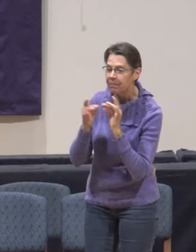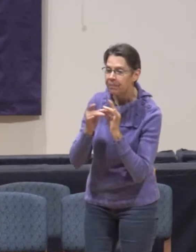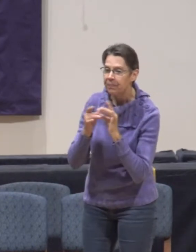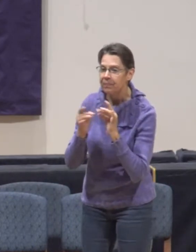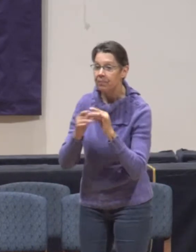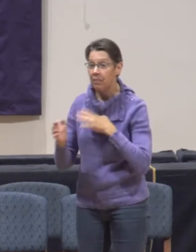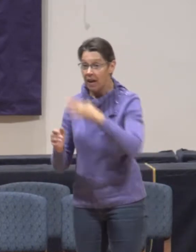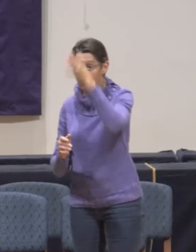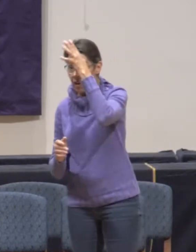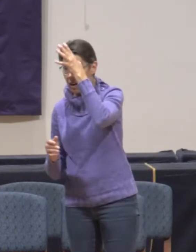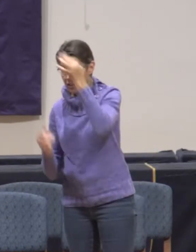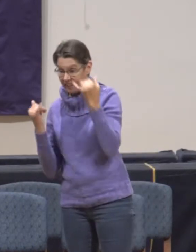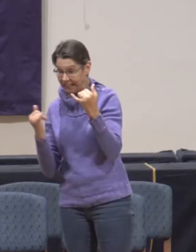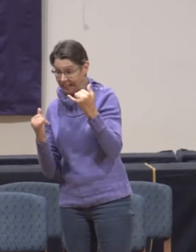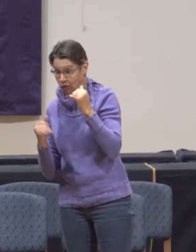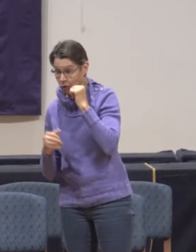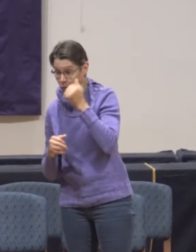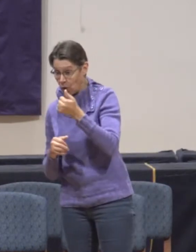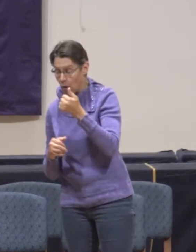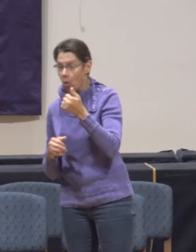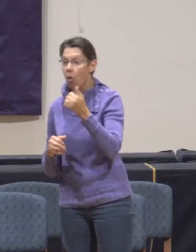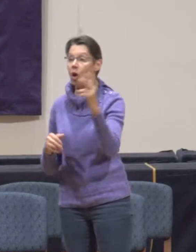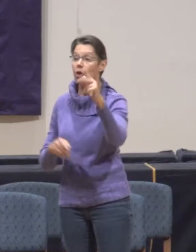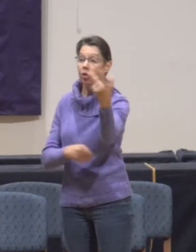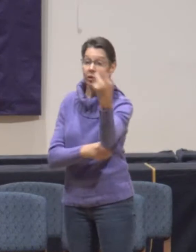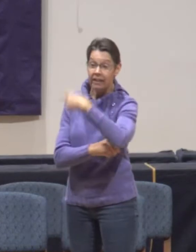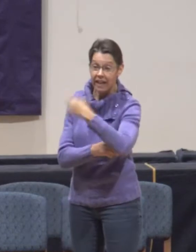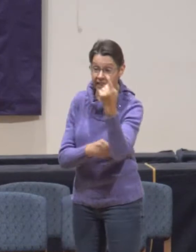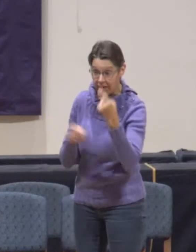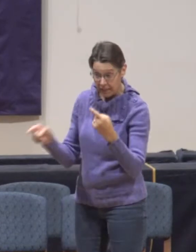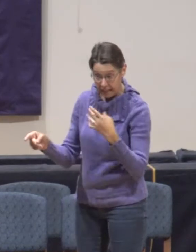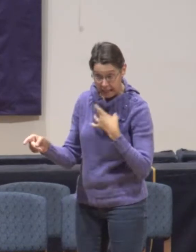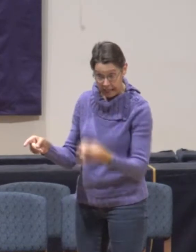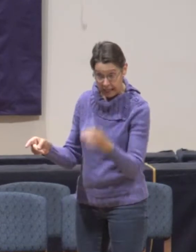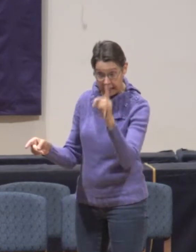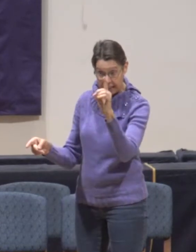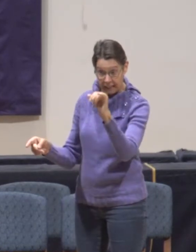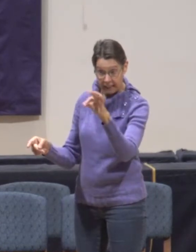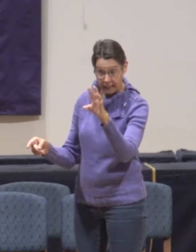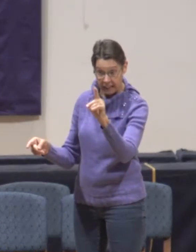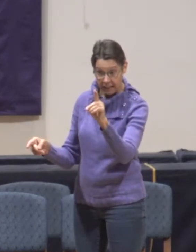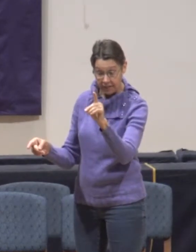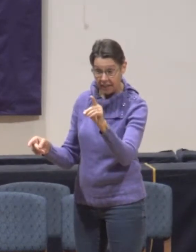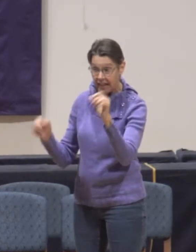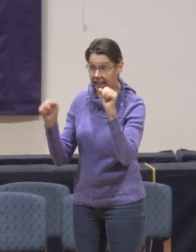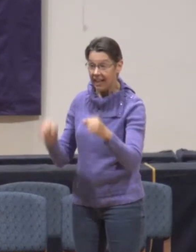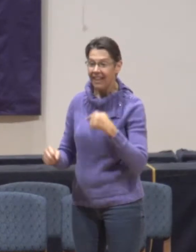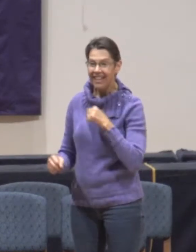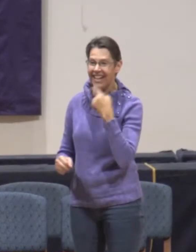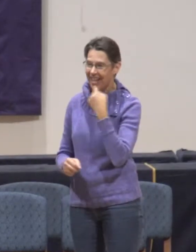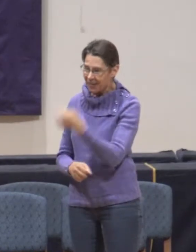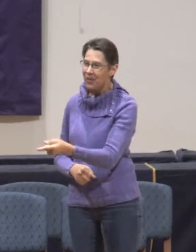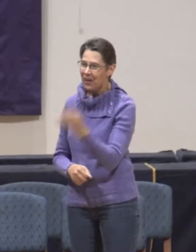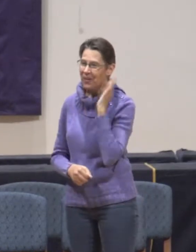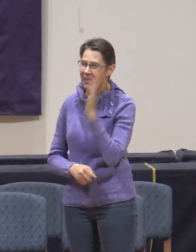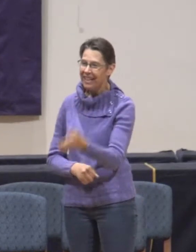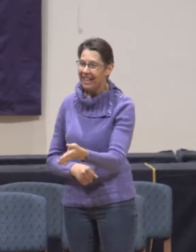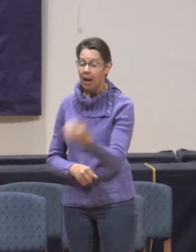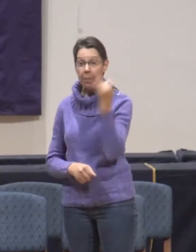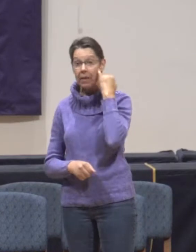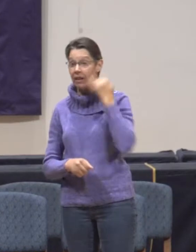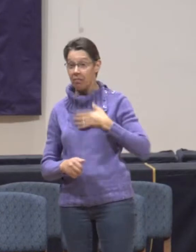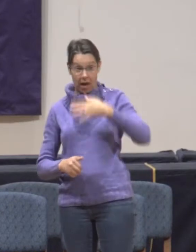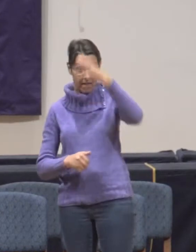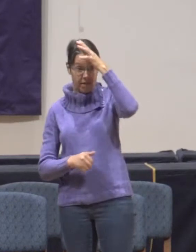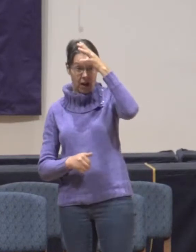third day, if he is well disposed towards David, shall I not then send and disclose it to you? But if my